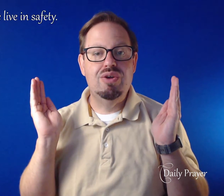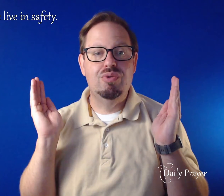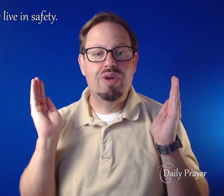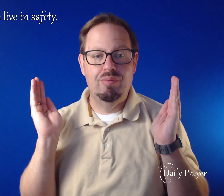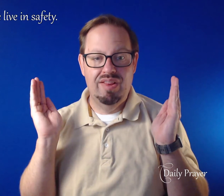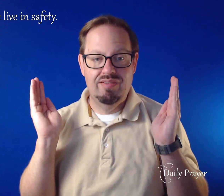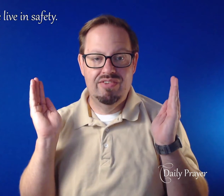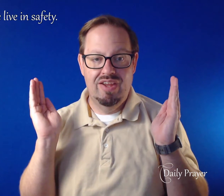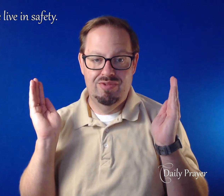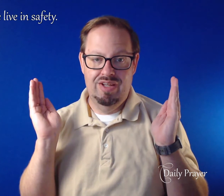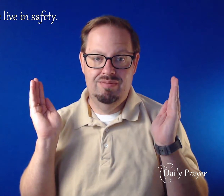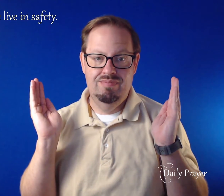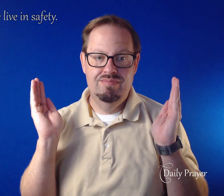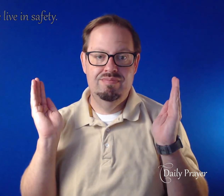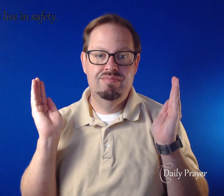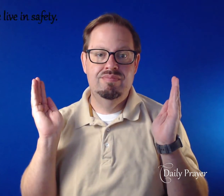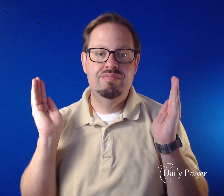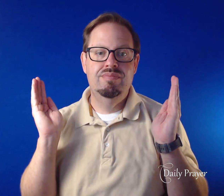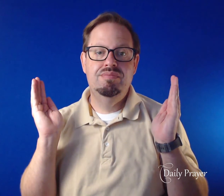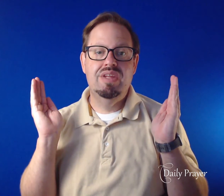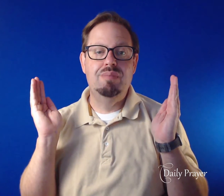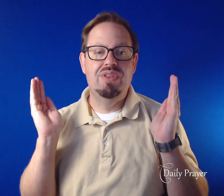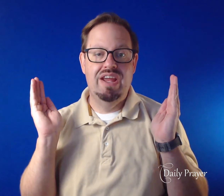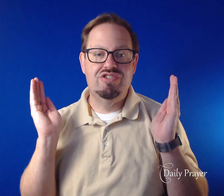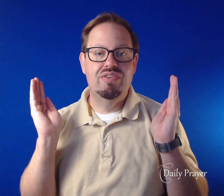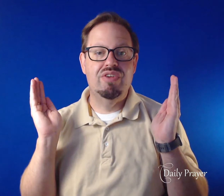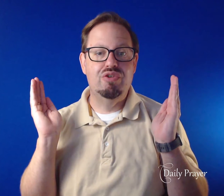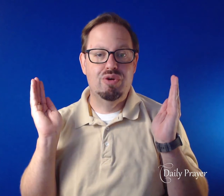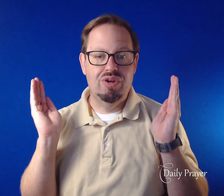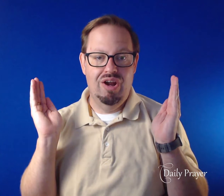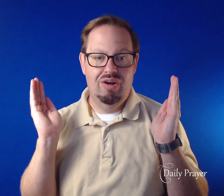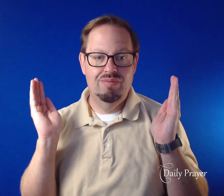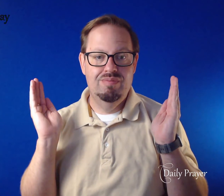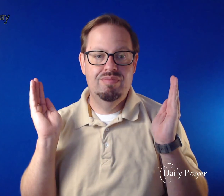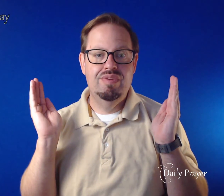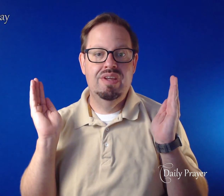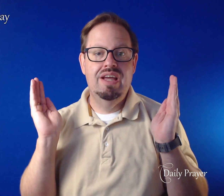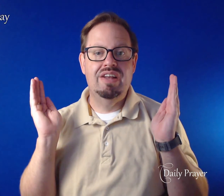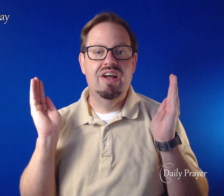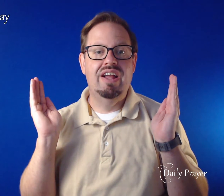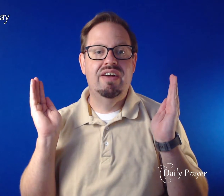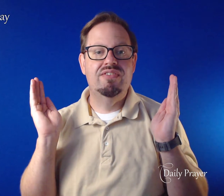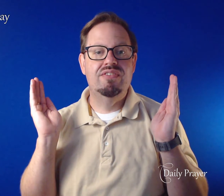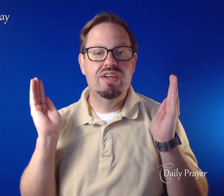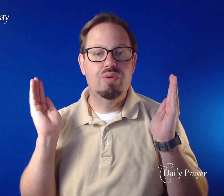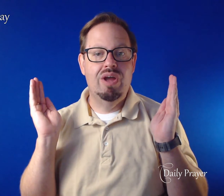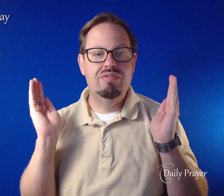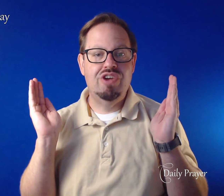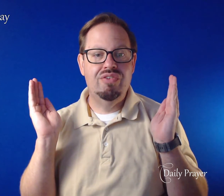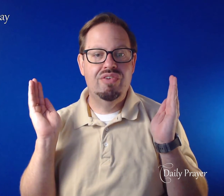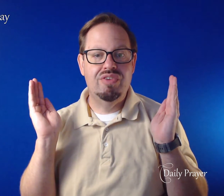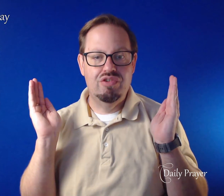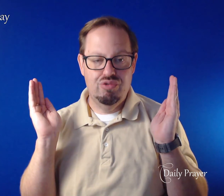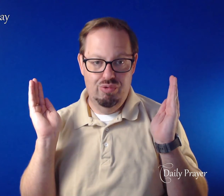you can we live in safety. Keep the nations under your care, and guide us in the way of justice and truth.